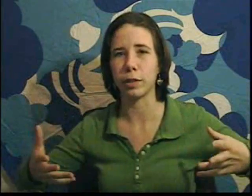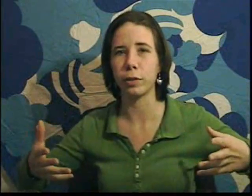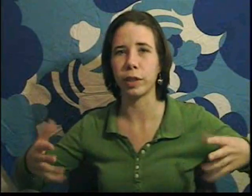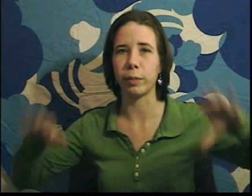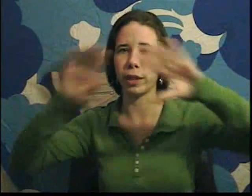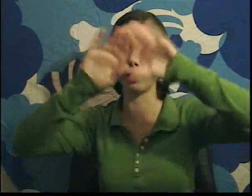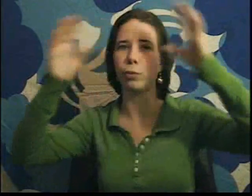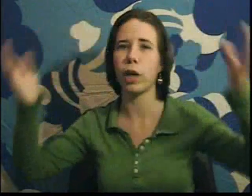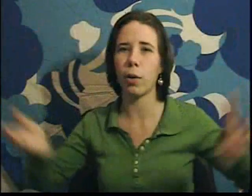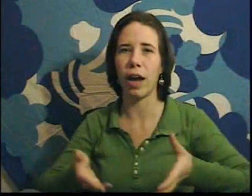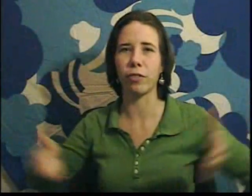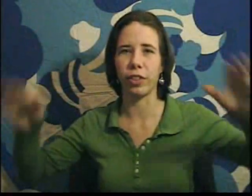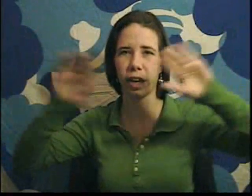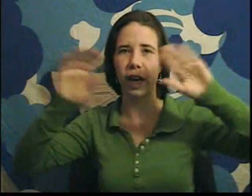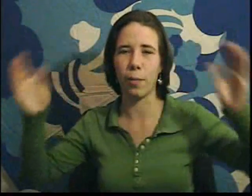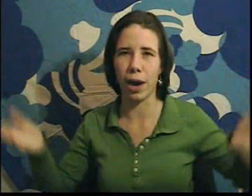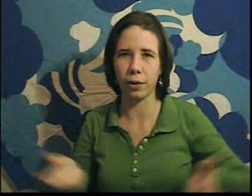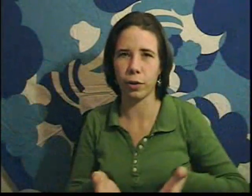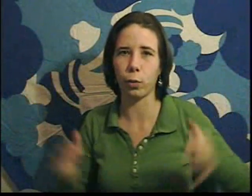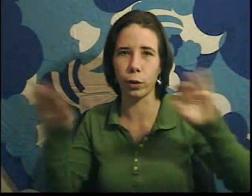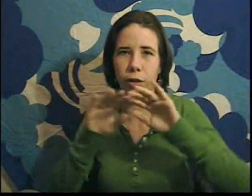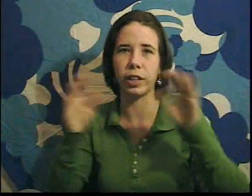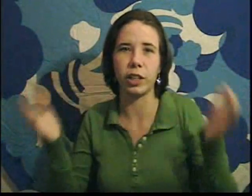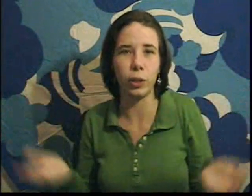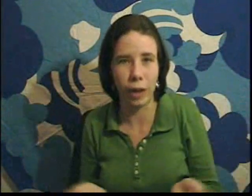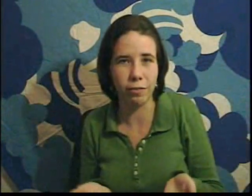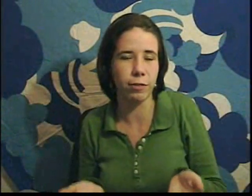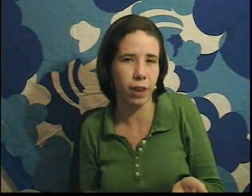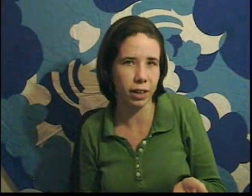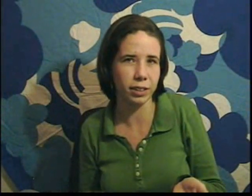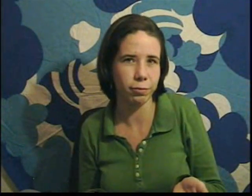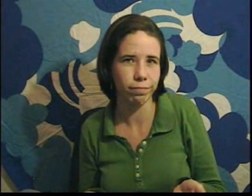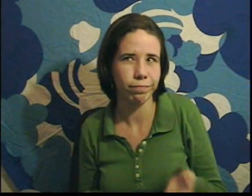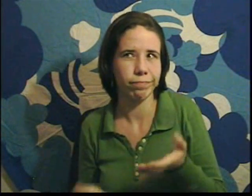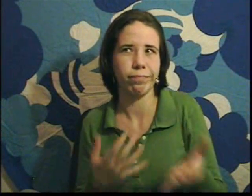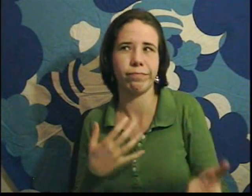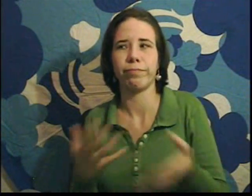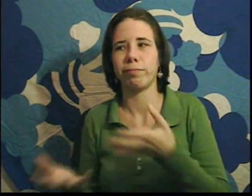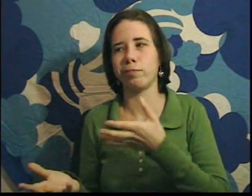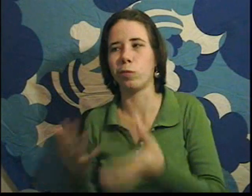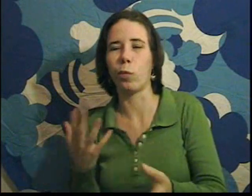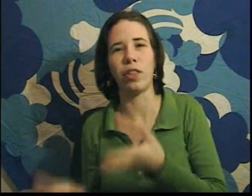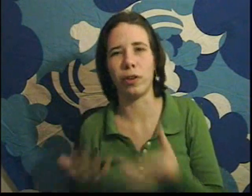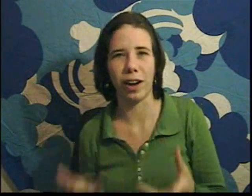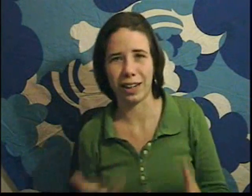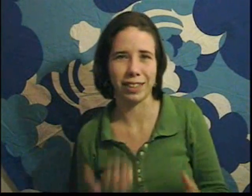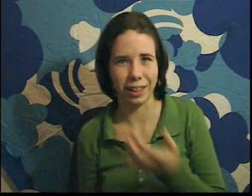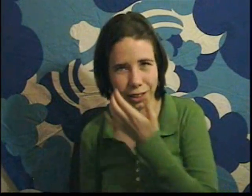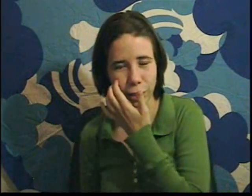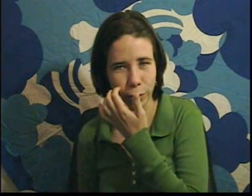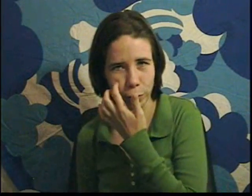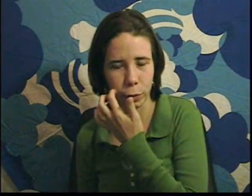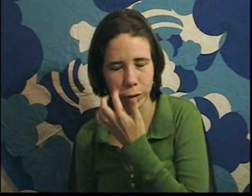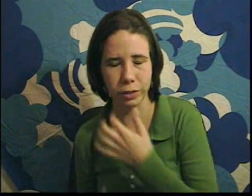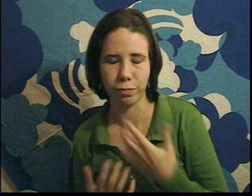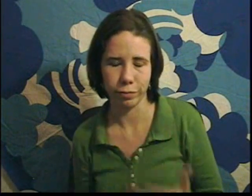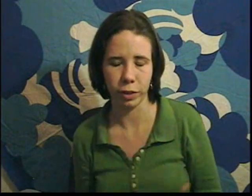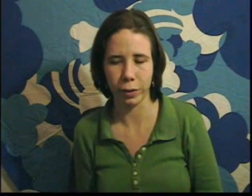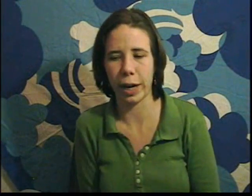absolutely, because you know everything about the world that you have defined. whether or not it has anything to do with the real world. You don't